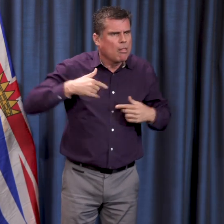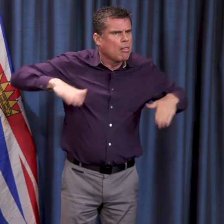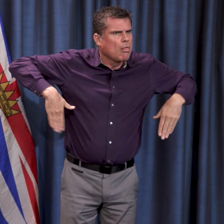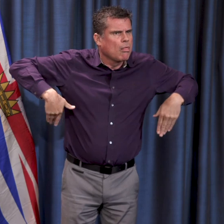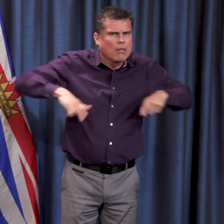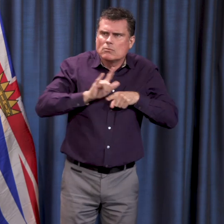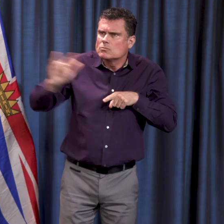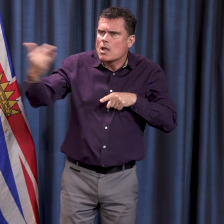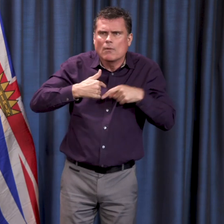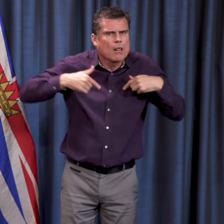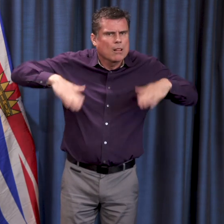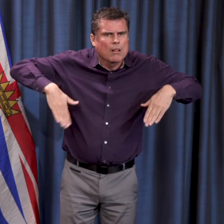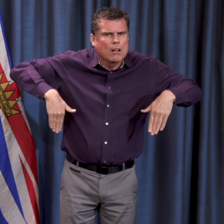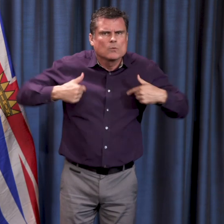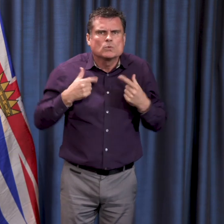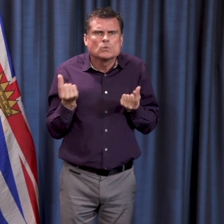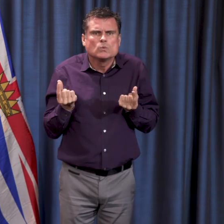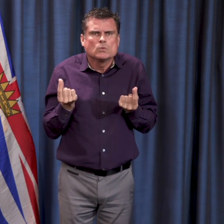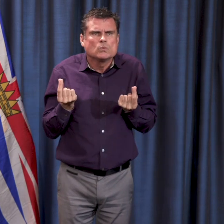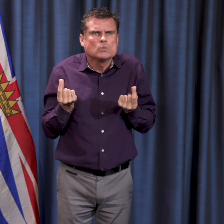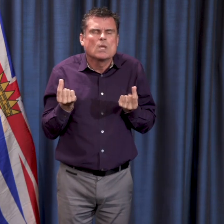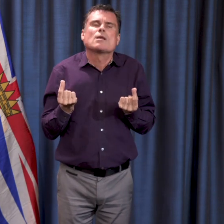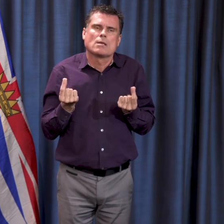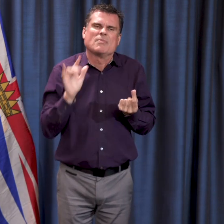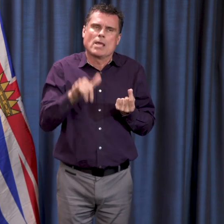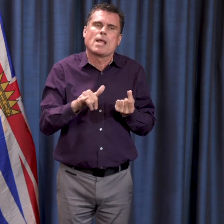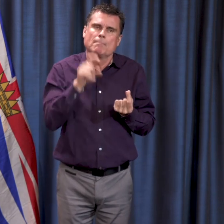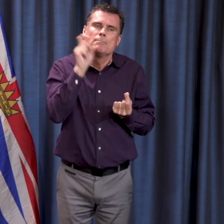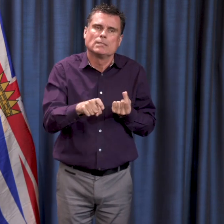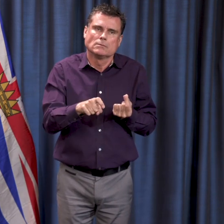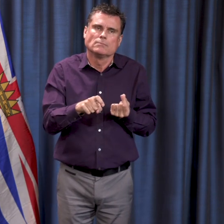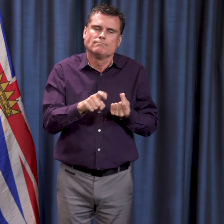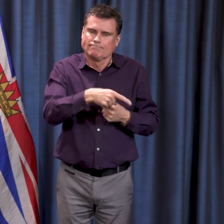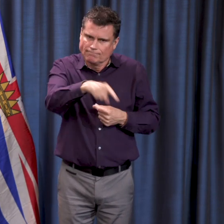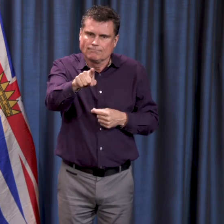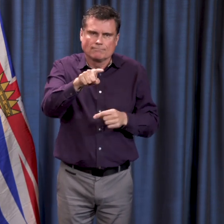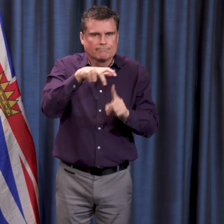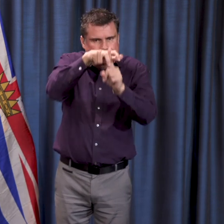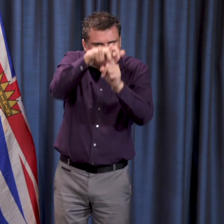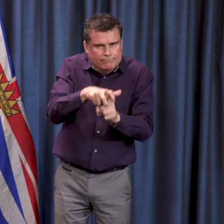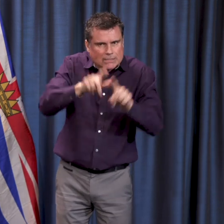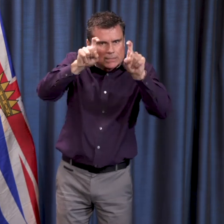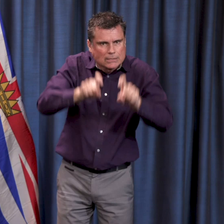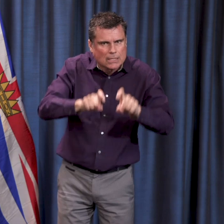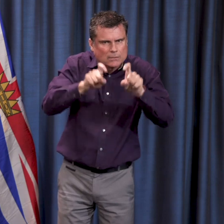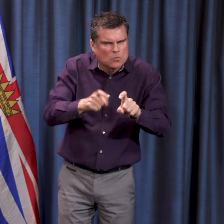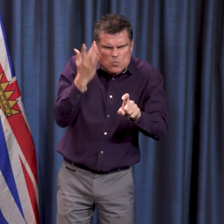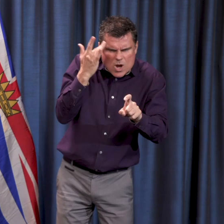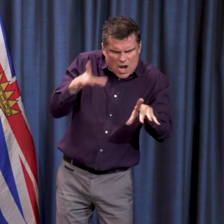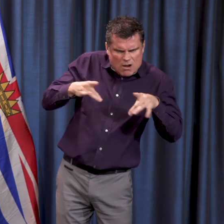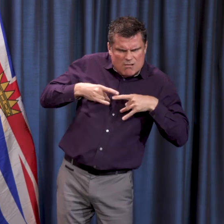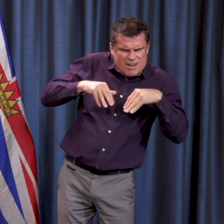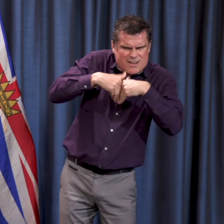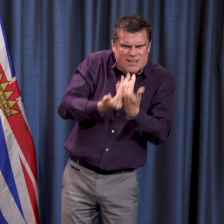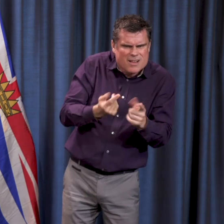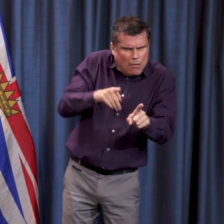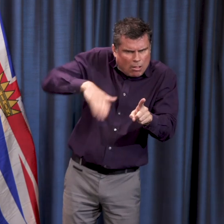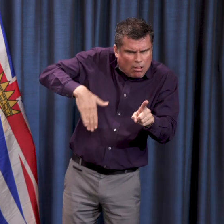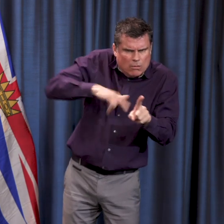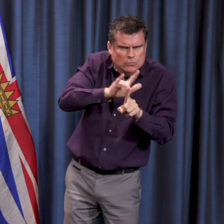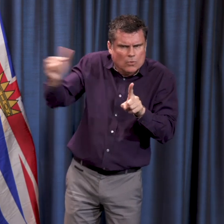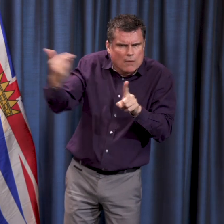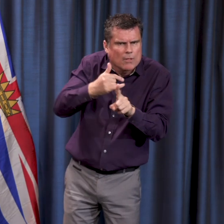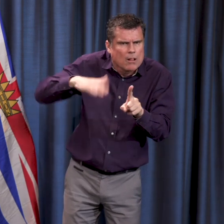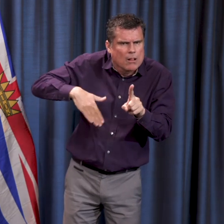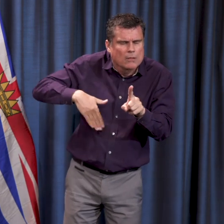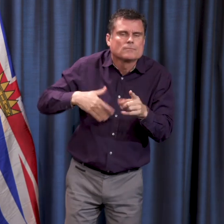We've got our backlog where we had a lot of testing being done without a strategy. We've got that all through and